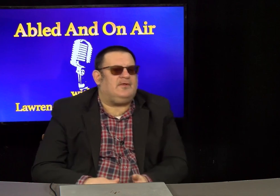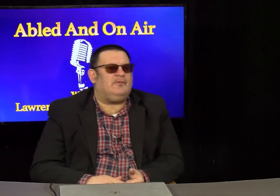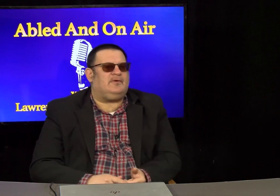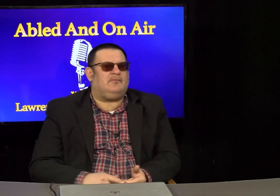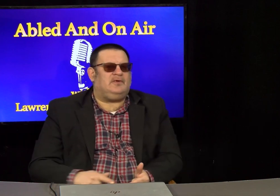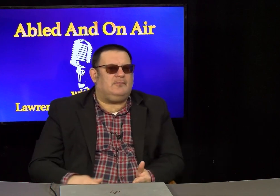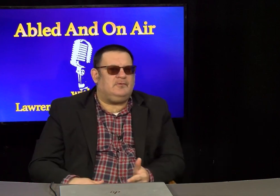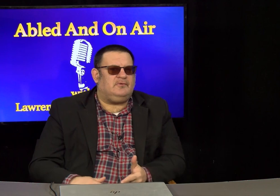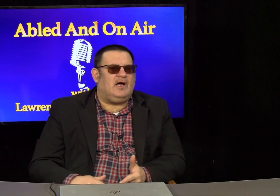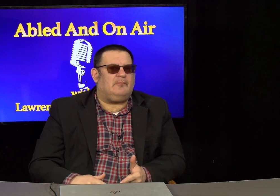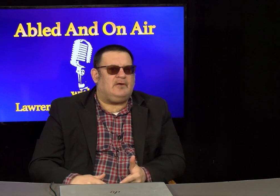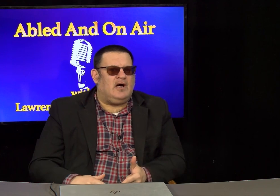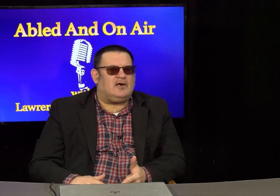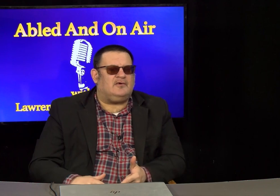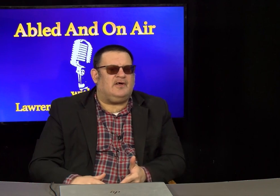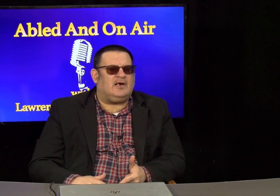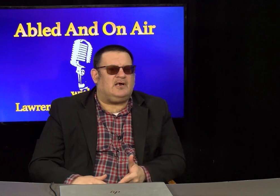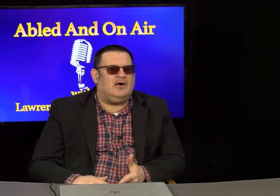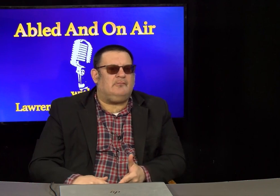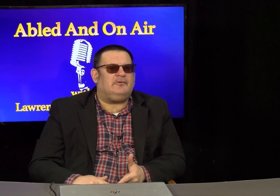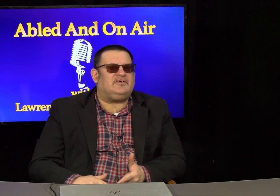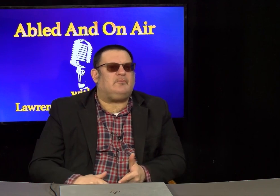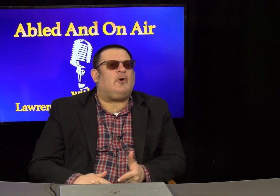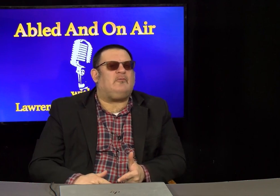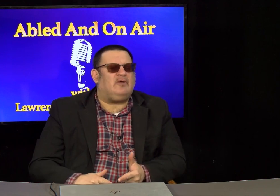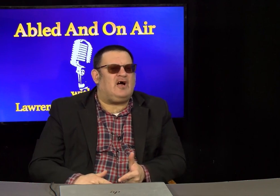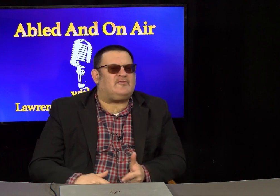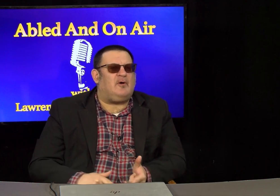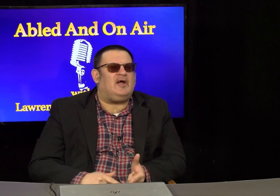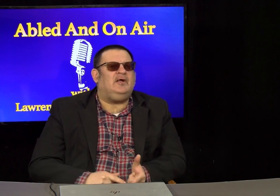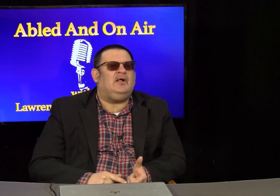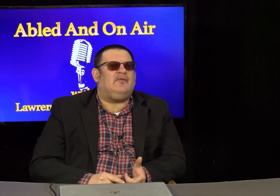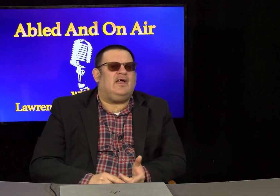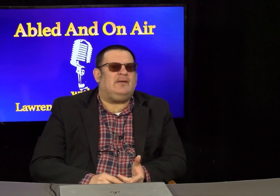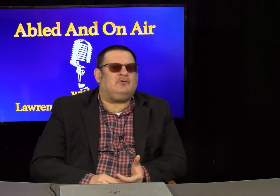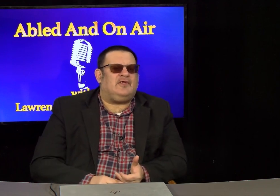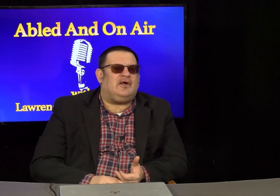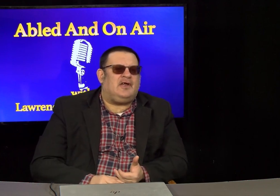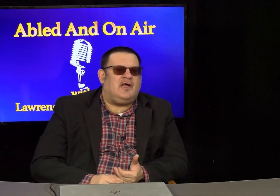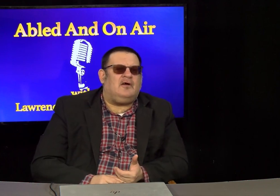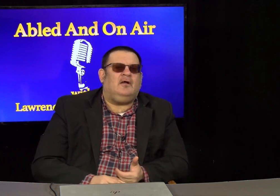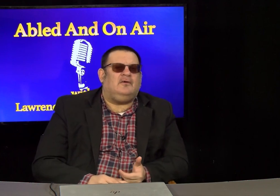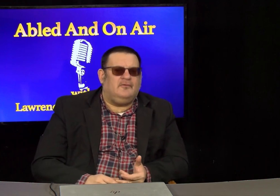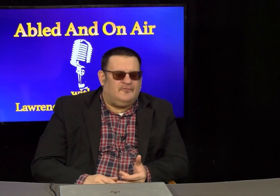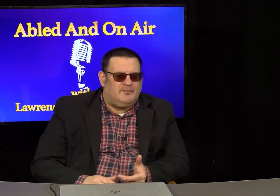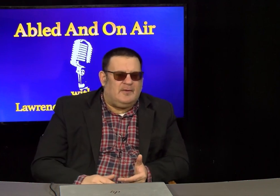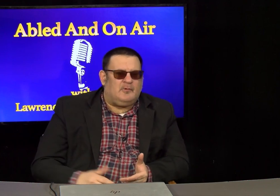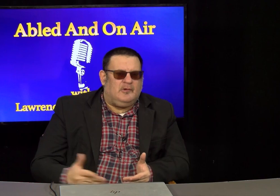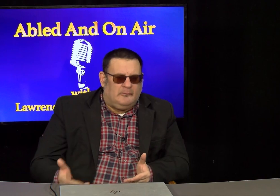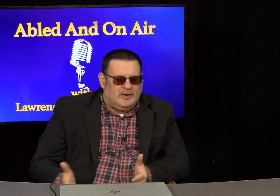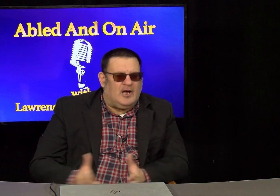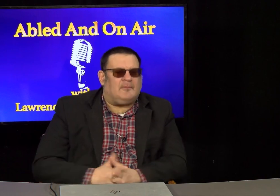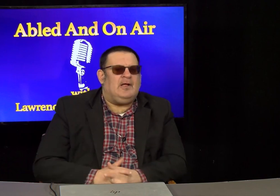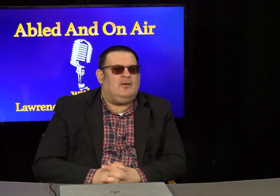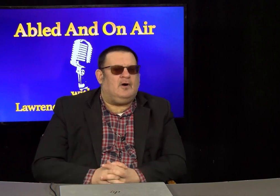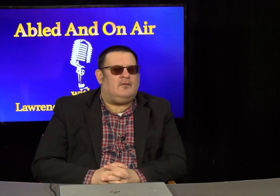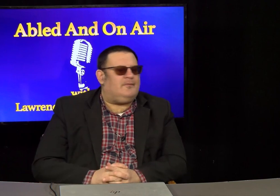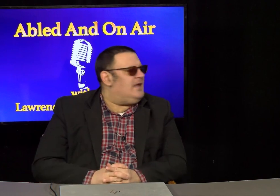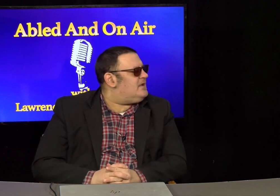www.blogger.com, which is part of Blogspot, the Abled and On Air newspaper blog. Well, thank you